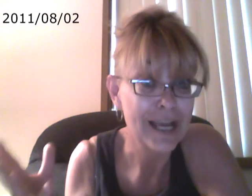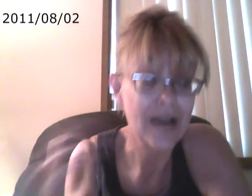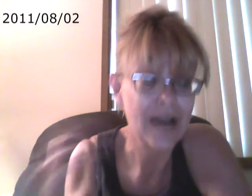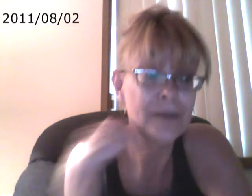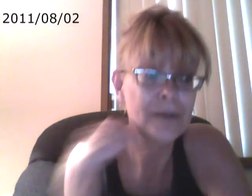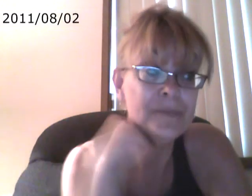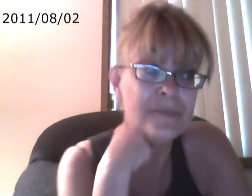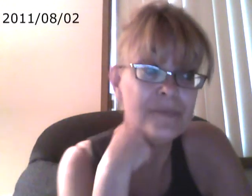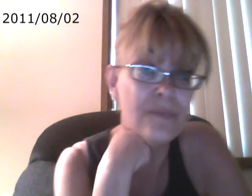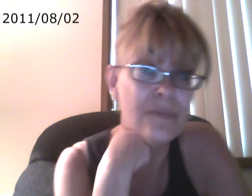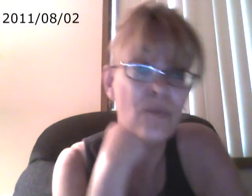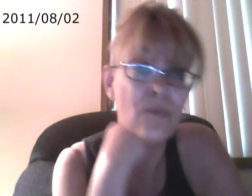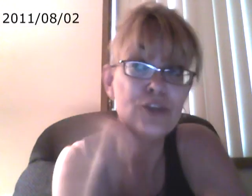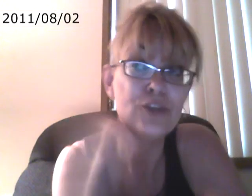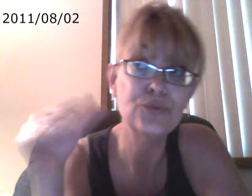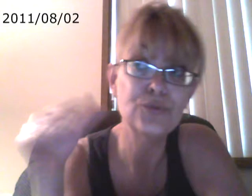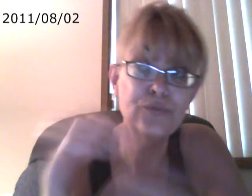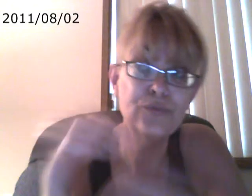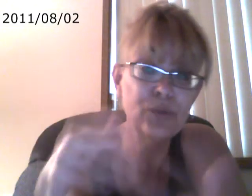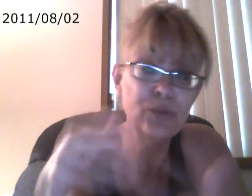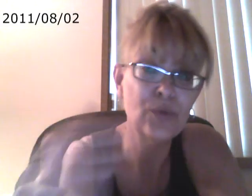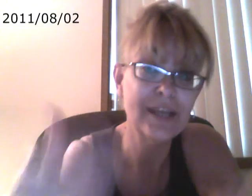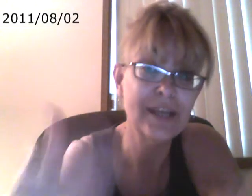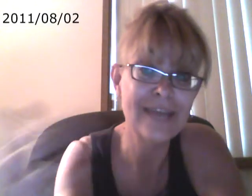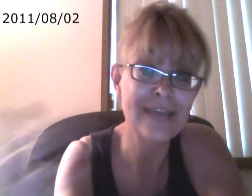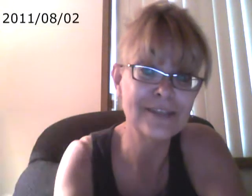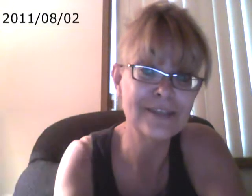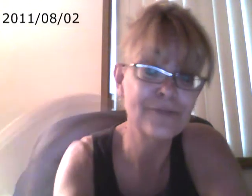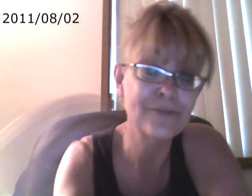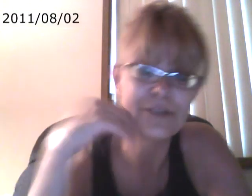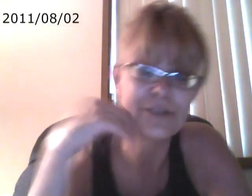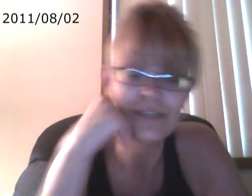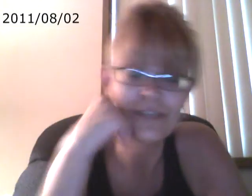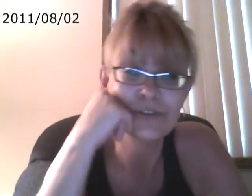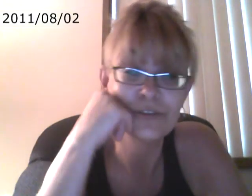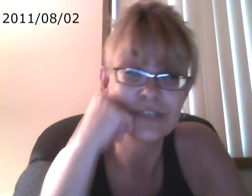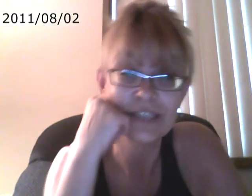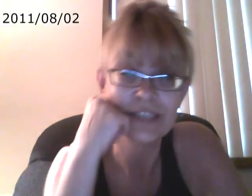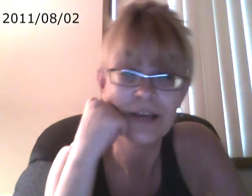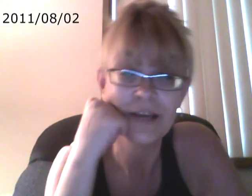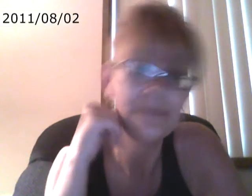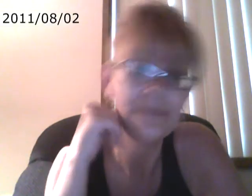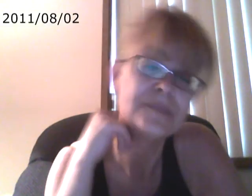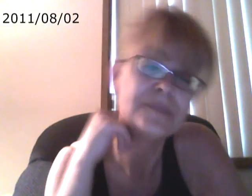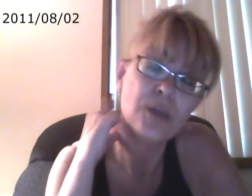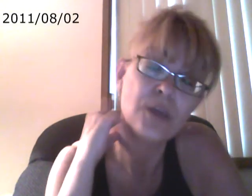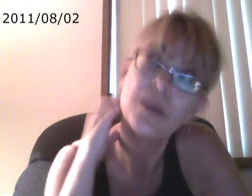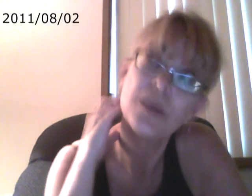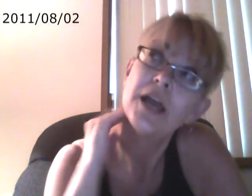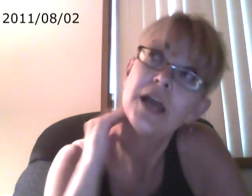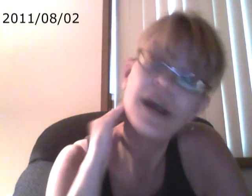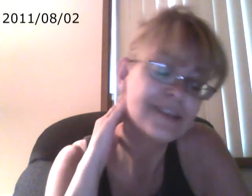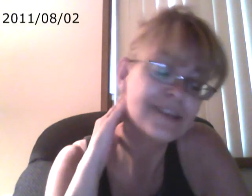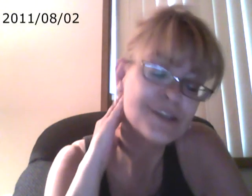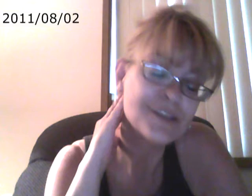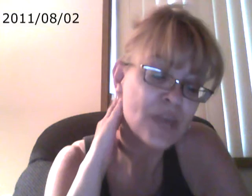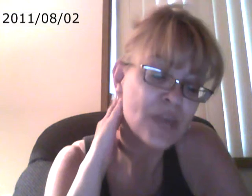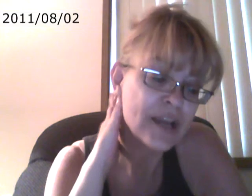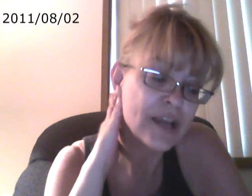Um, once you viewed one and have the link for one, you'll never lose it. Um, so it is a way of